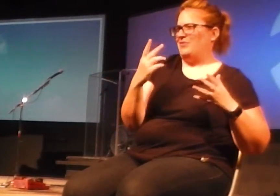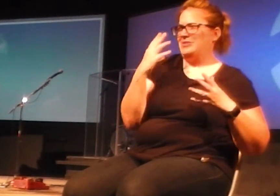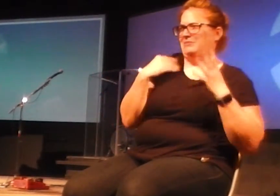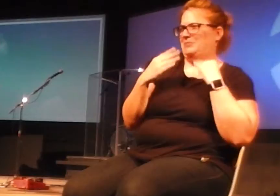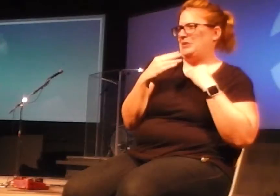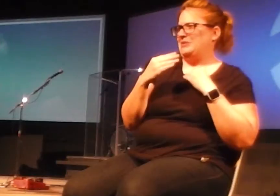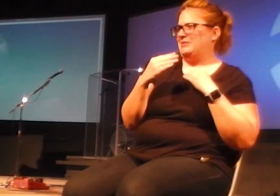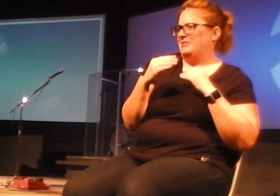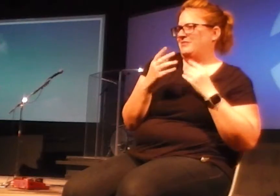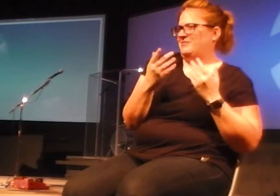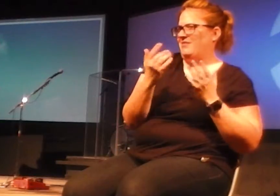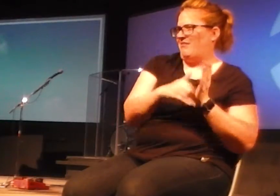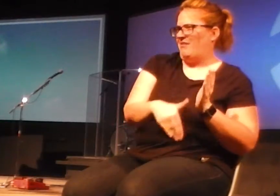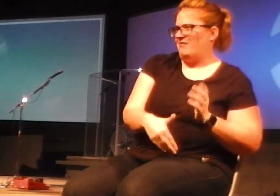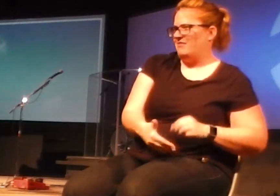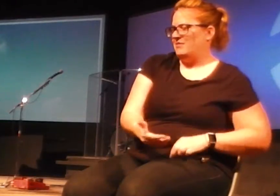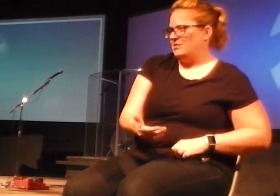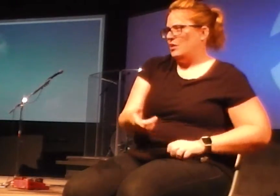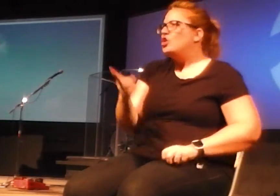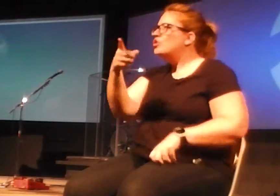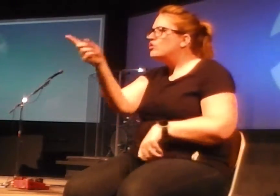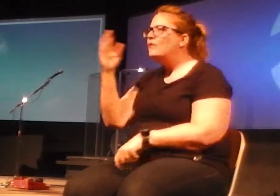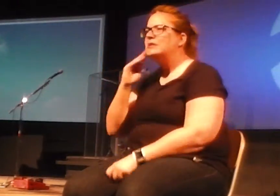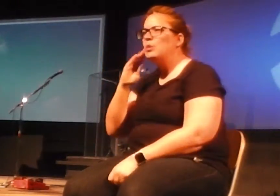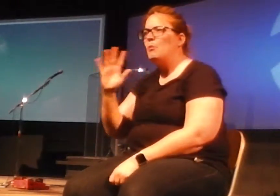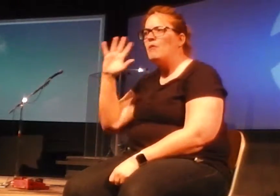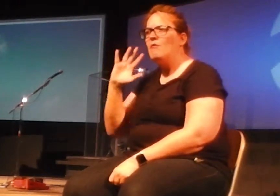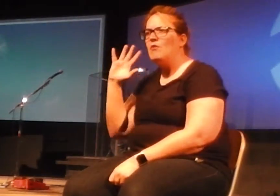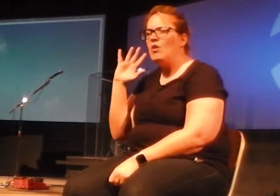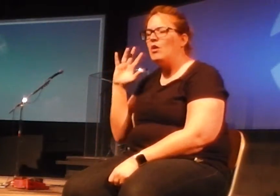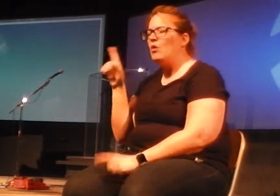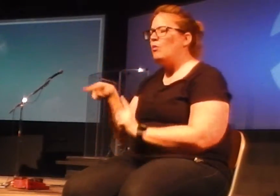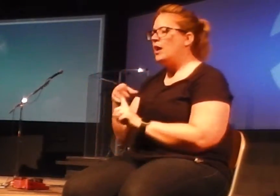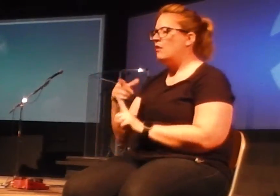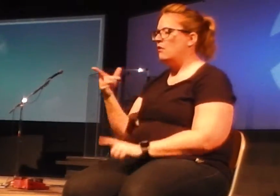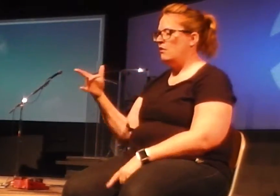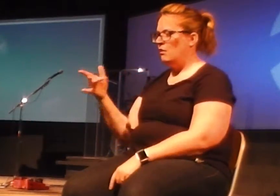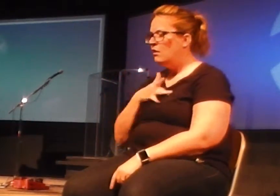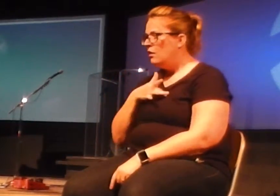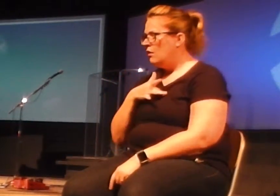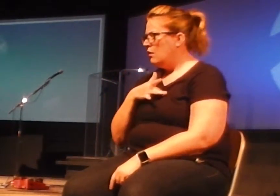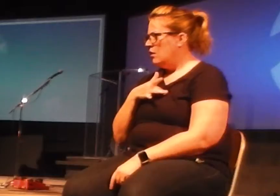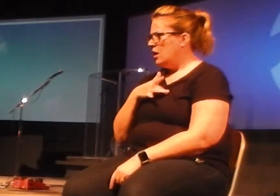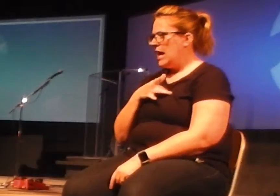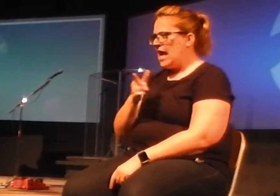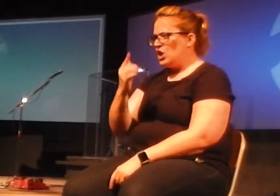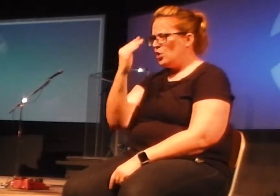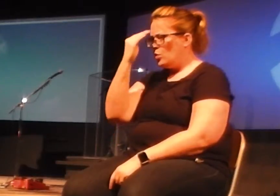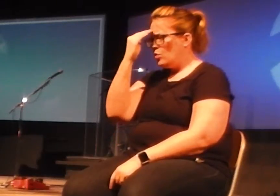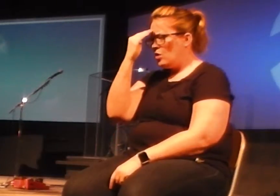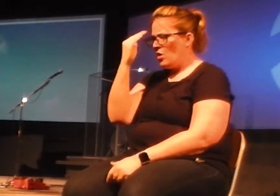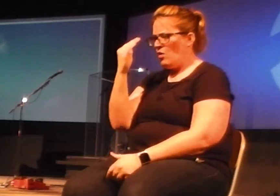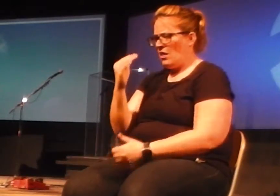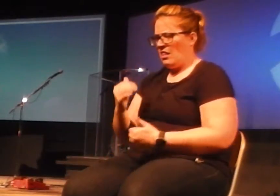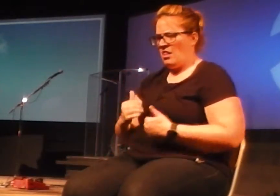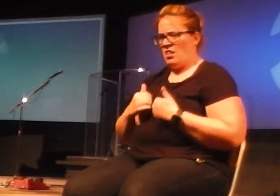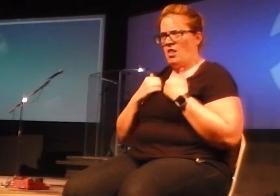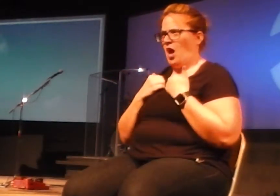You've had these moments, haven't you? And the news hits you and you instinctively know it's time for a new dream for my